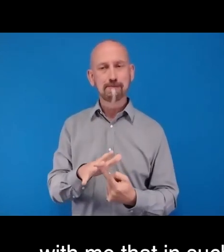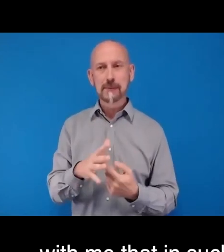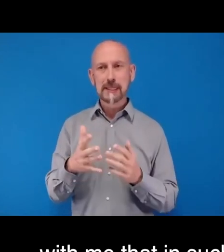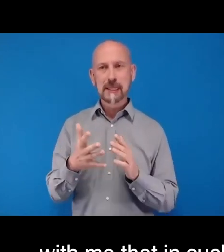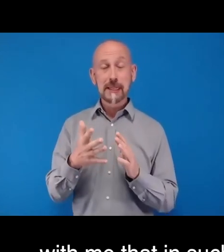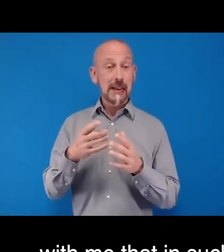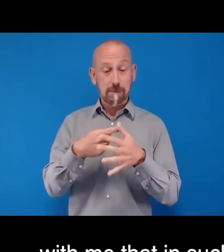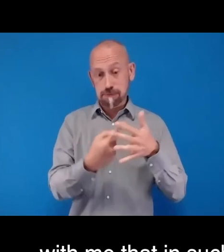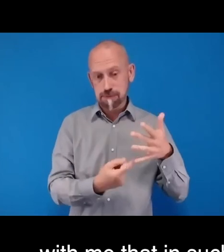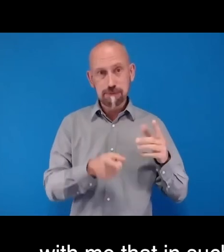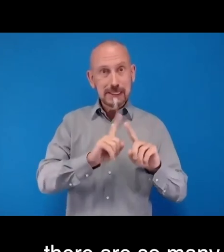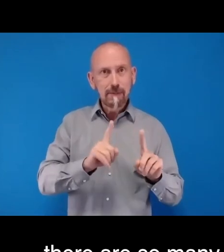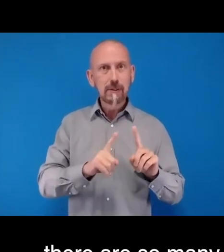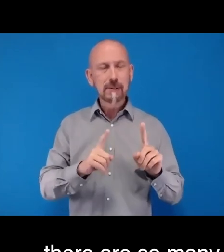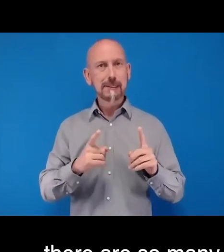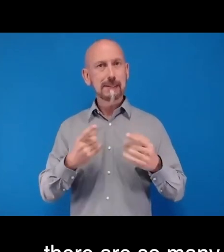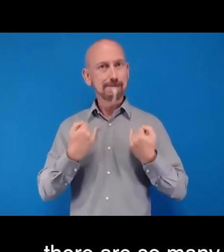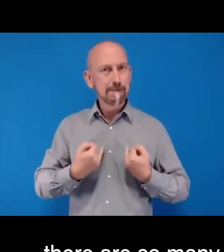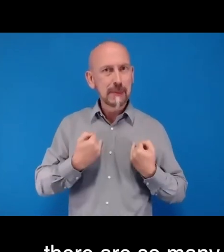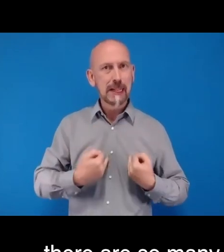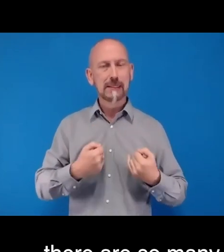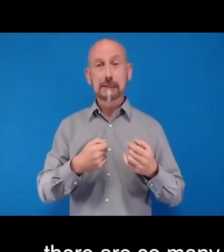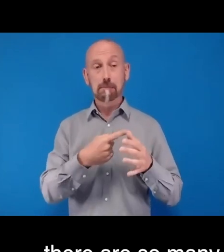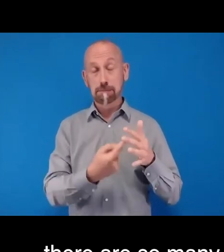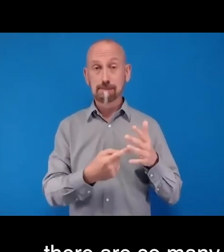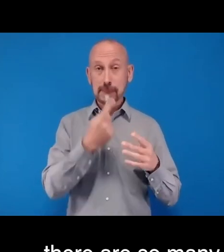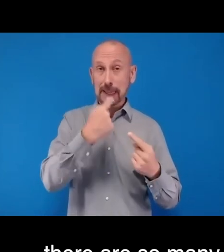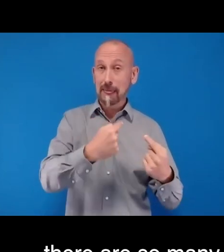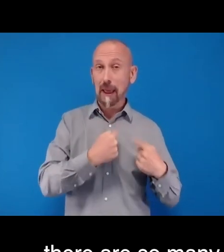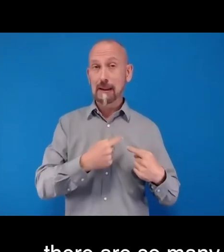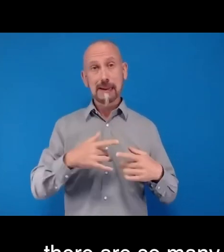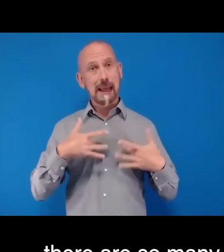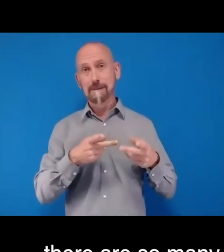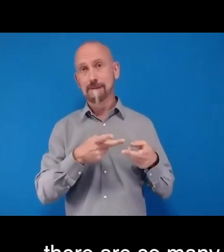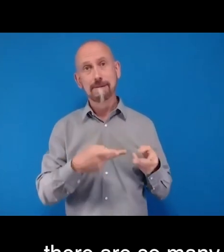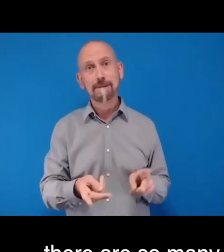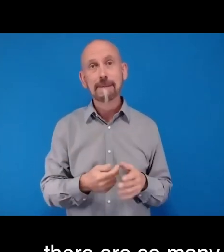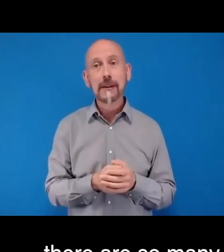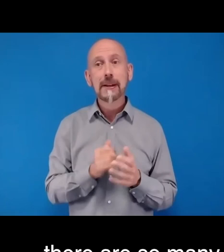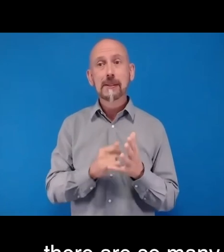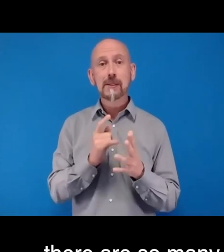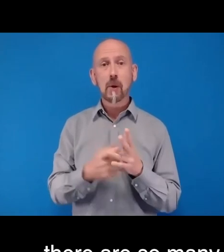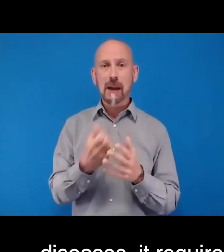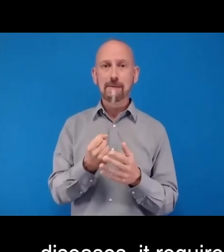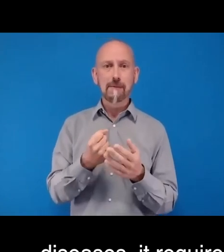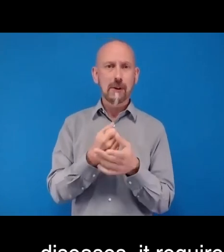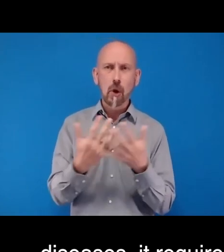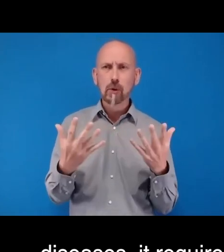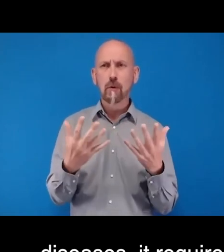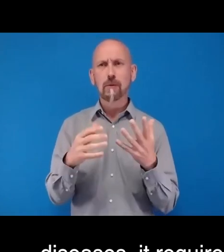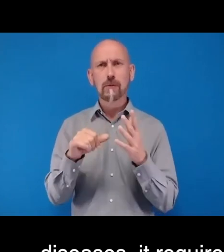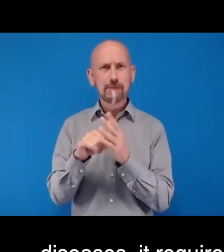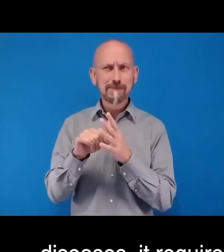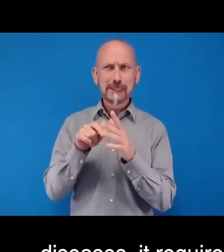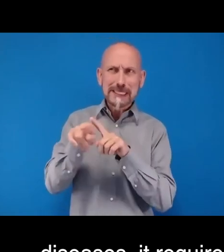-threatening diseases burden, it requires very strong evidence and continuous advocacy efforts to create a space